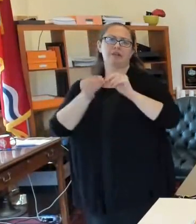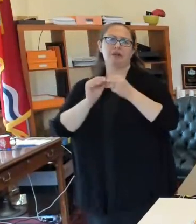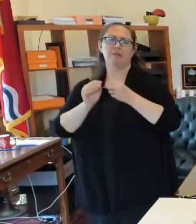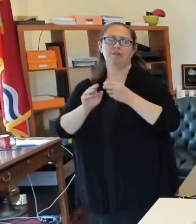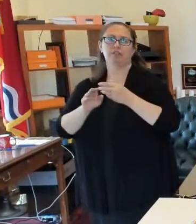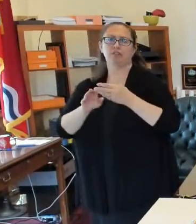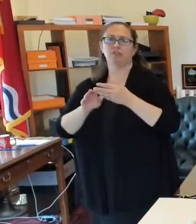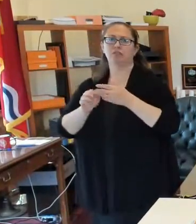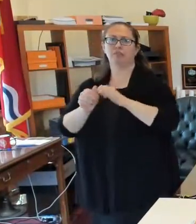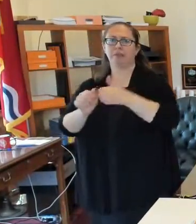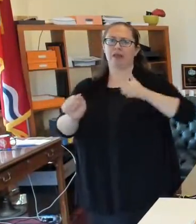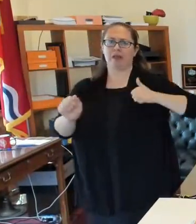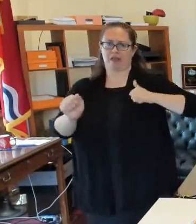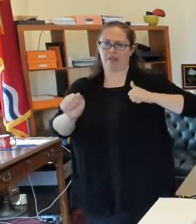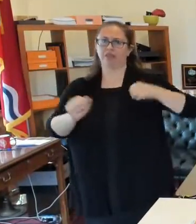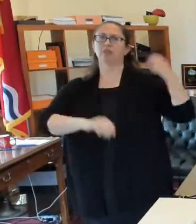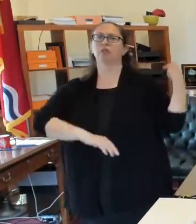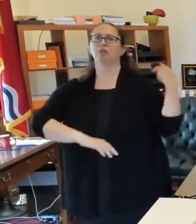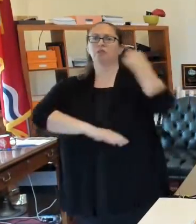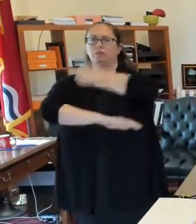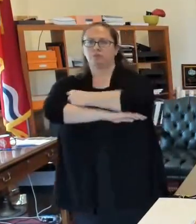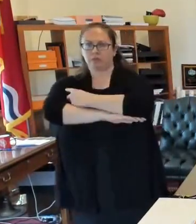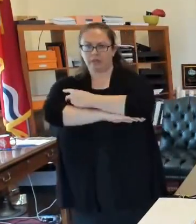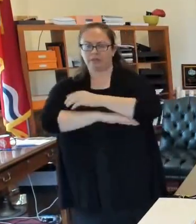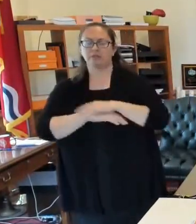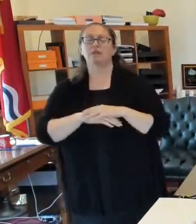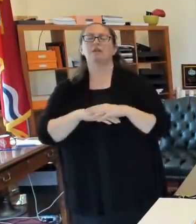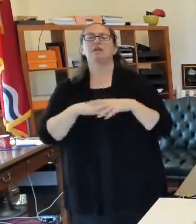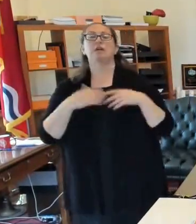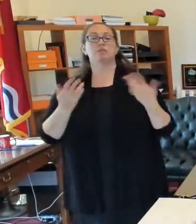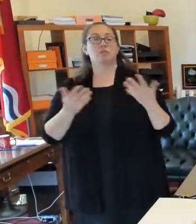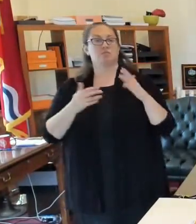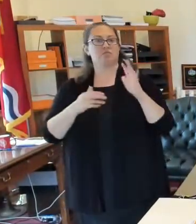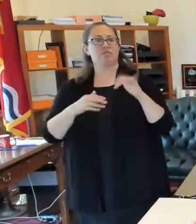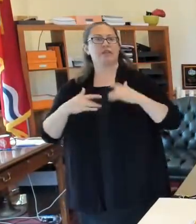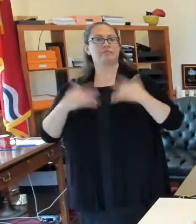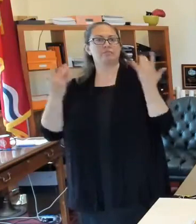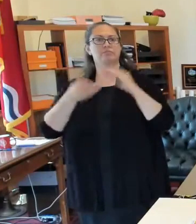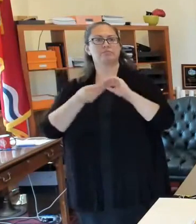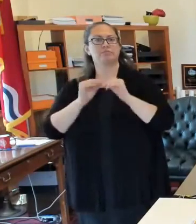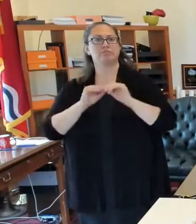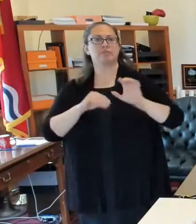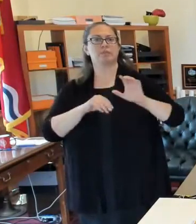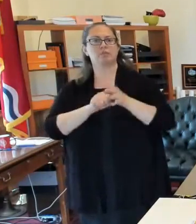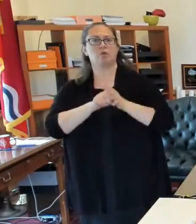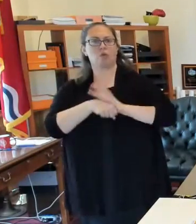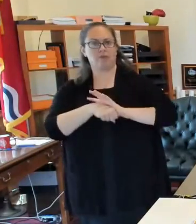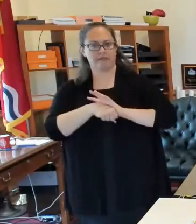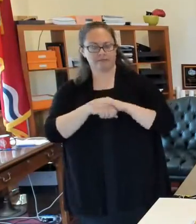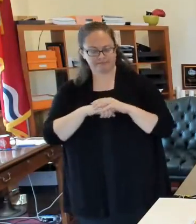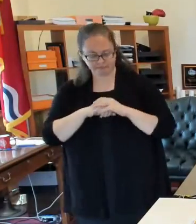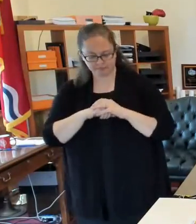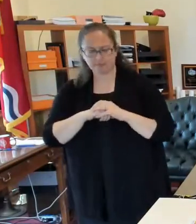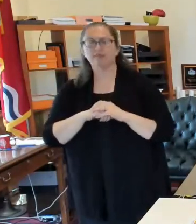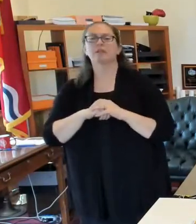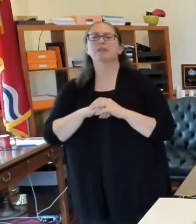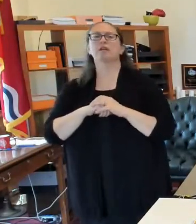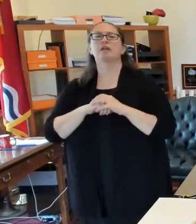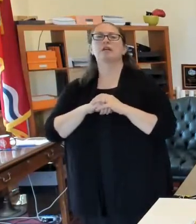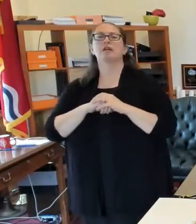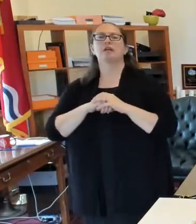So that those are the numbers with regard to COVID. Now, let me talk just for a minute on this.